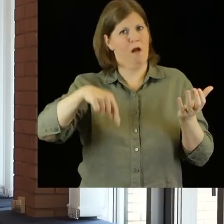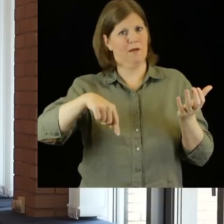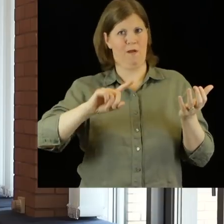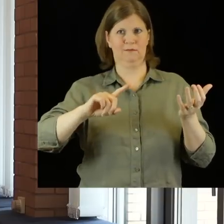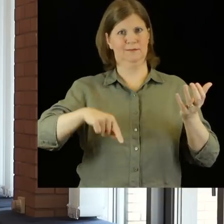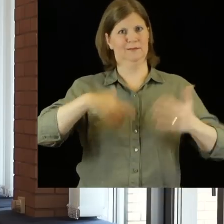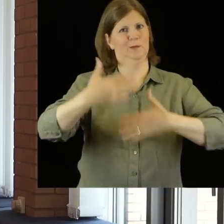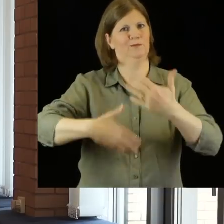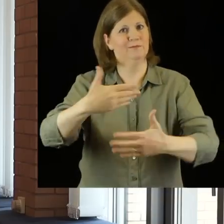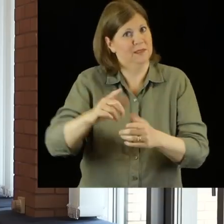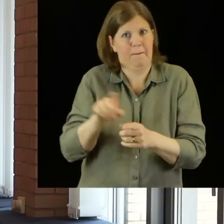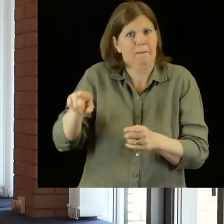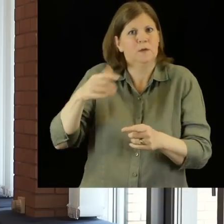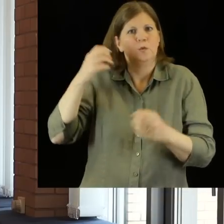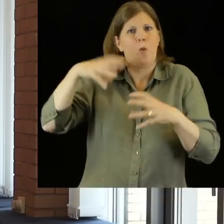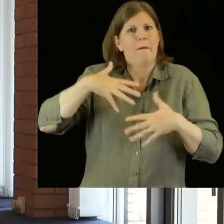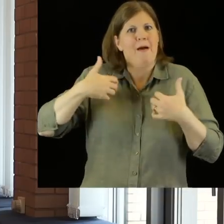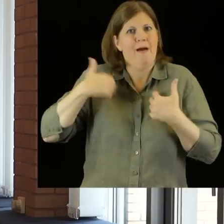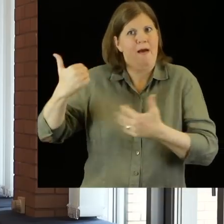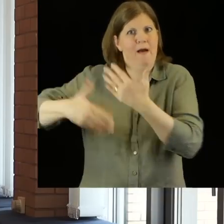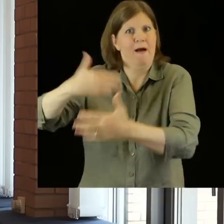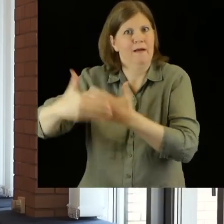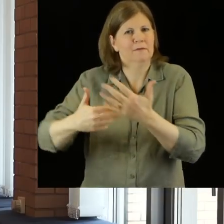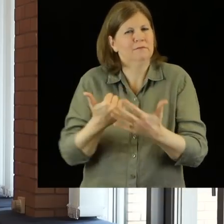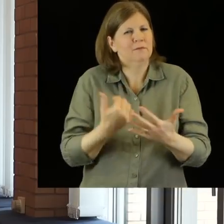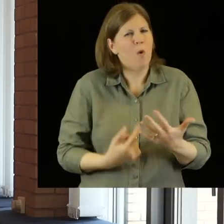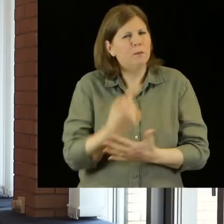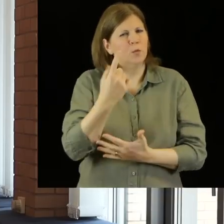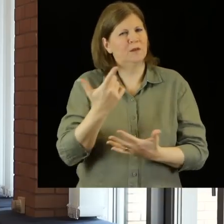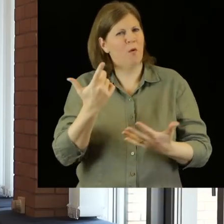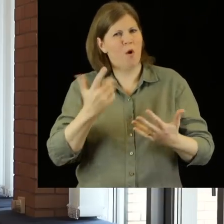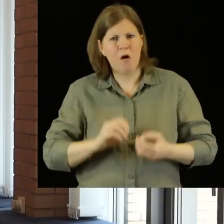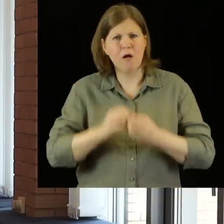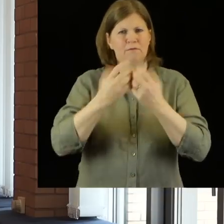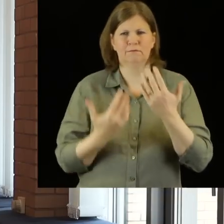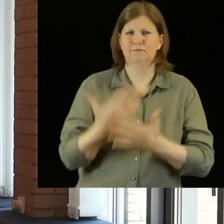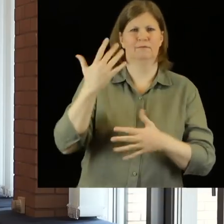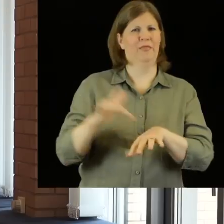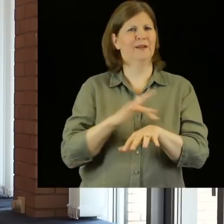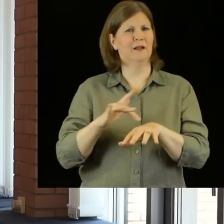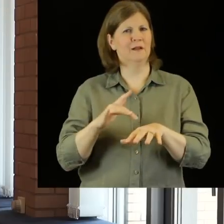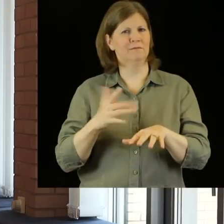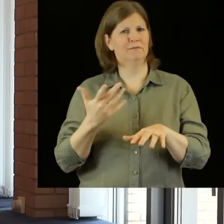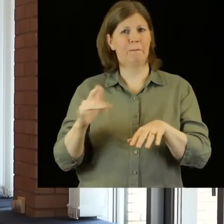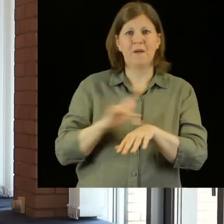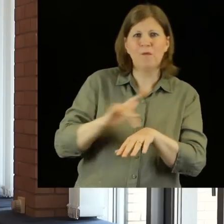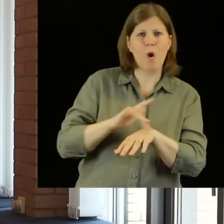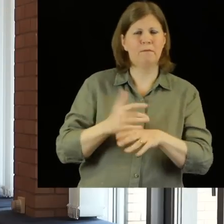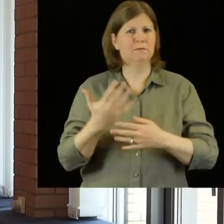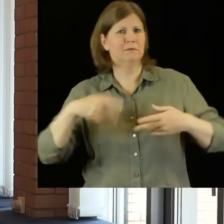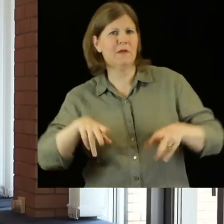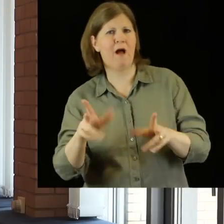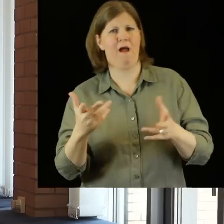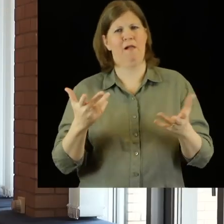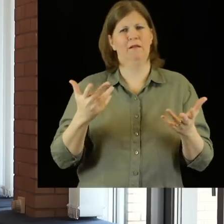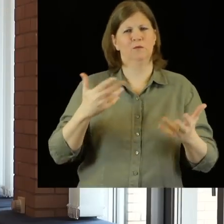Conservatoire are doing and Solar Bear are doing, the opportunities for creating new